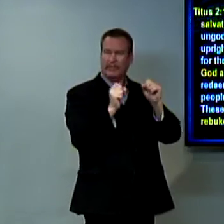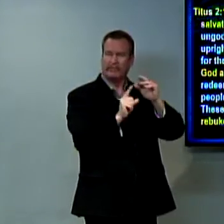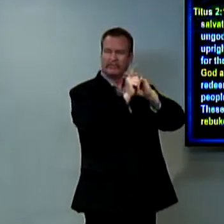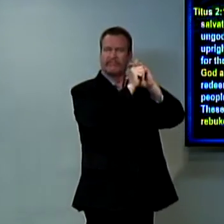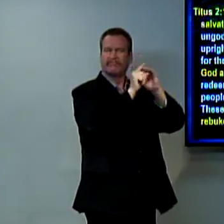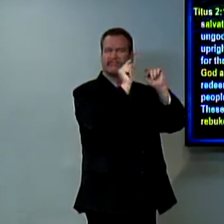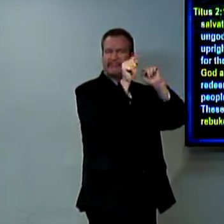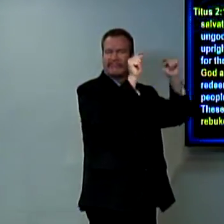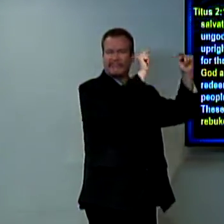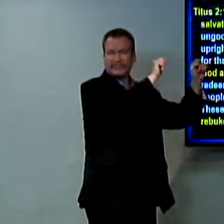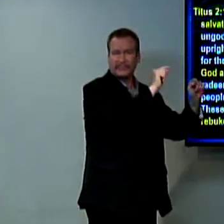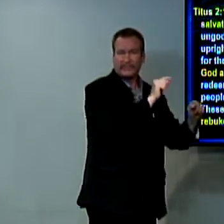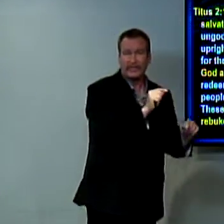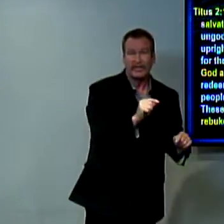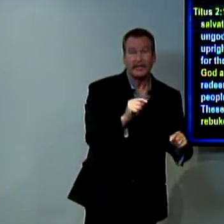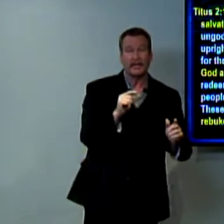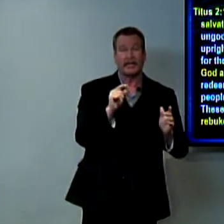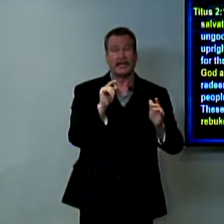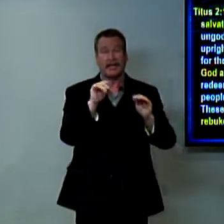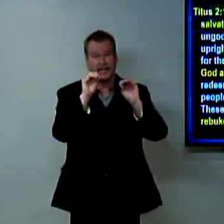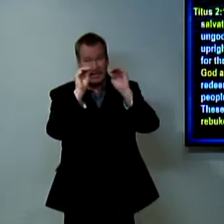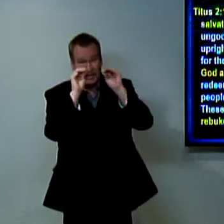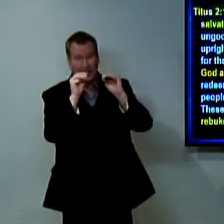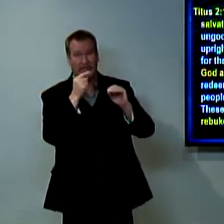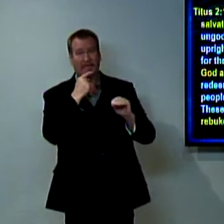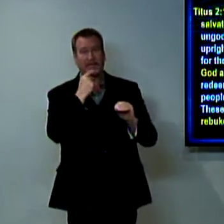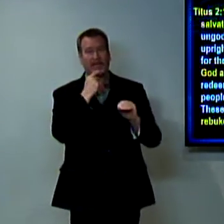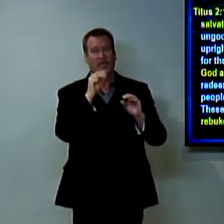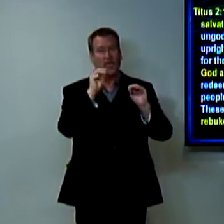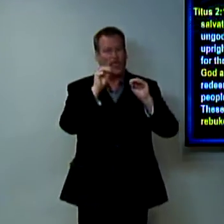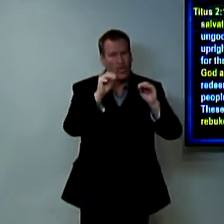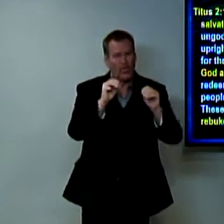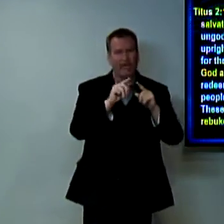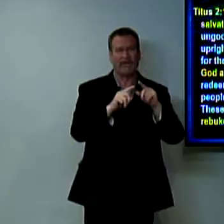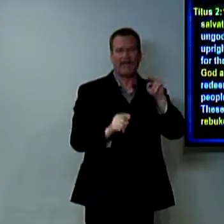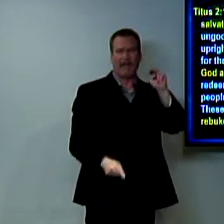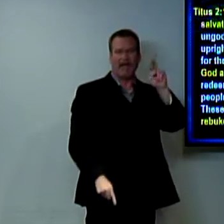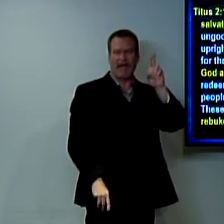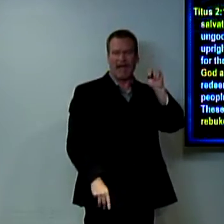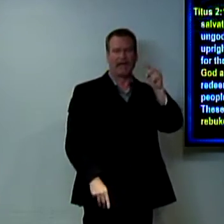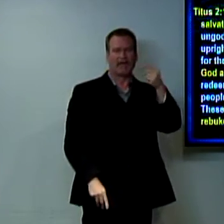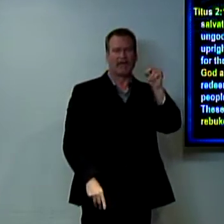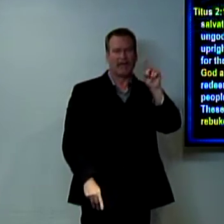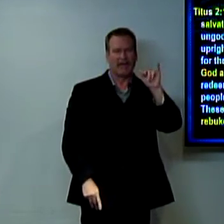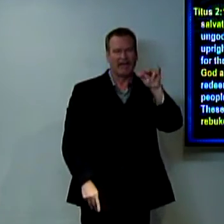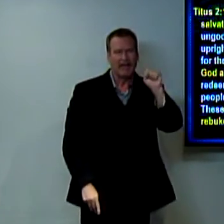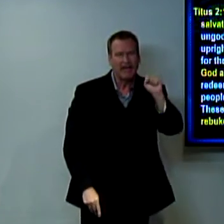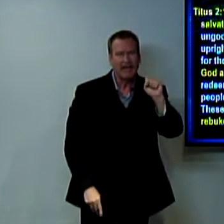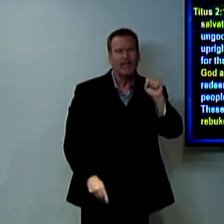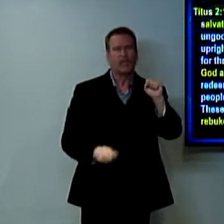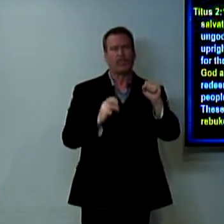all of those people he sang in all of the different cities it says it teaches us to say no